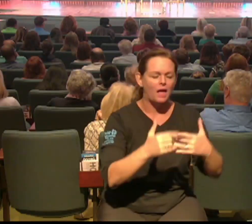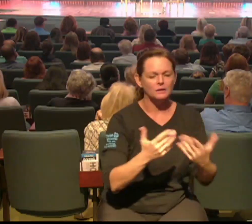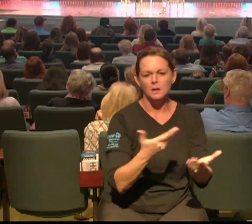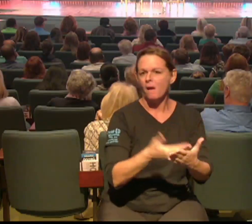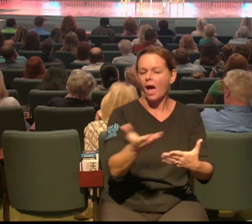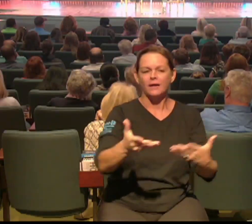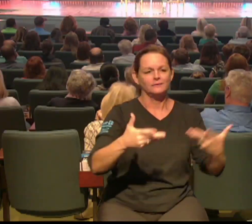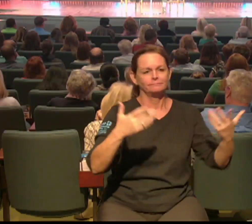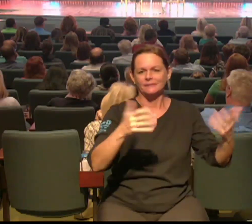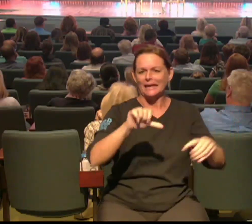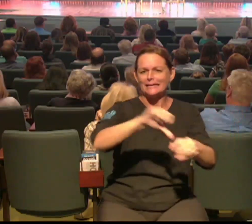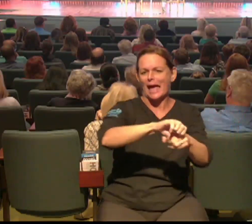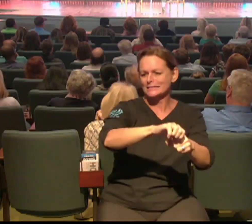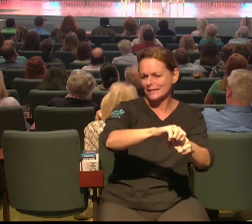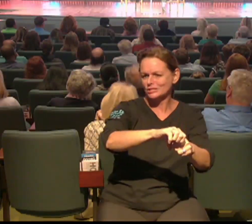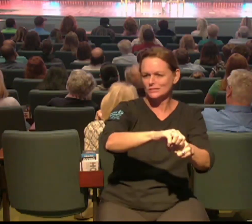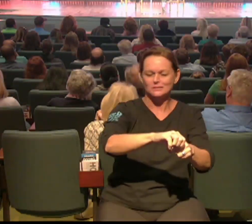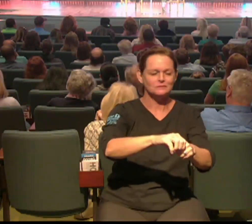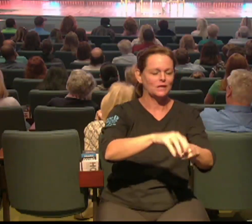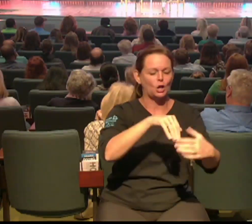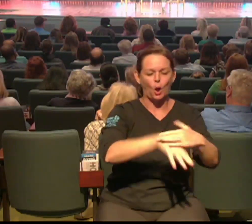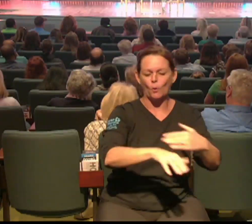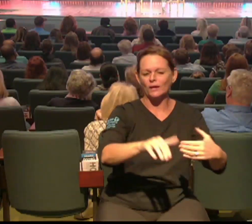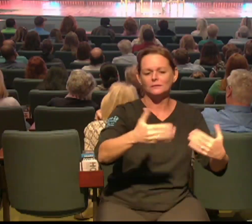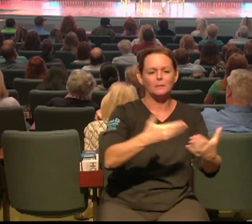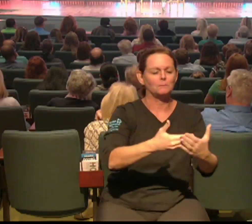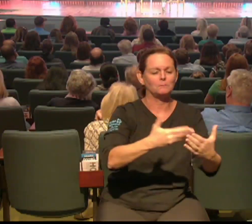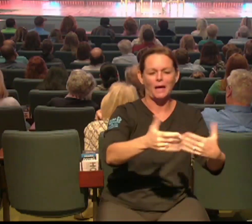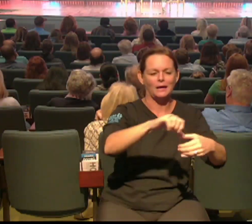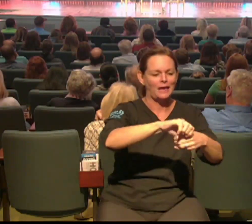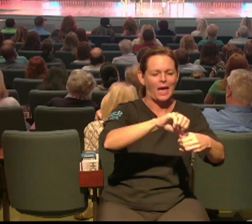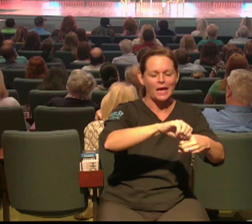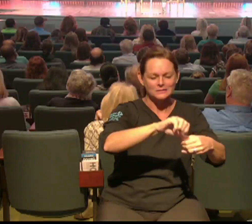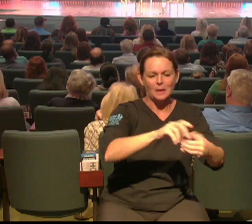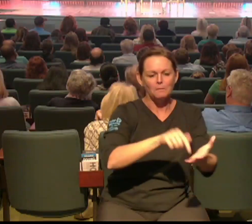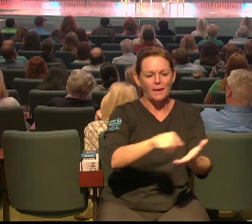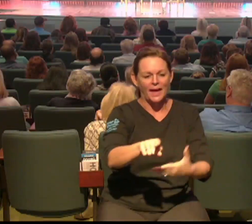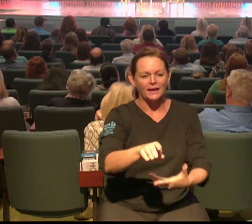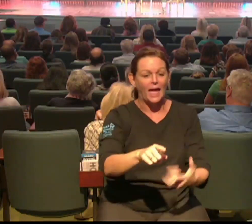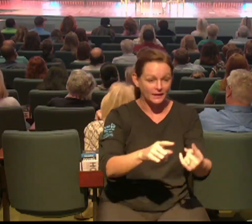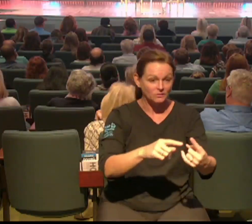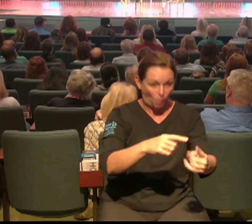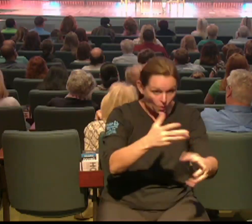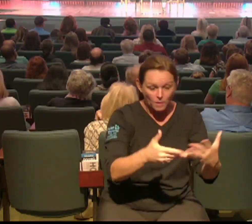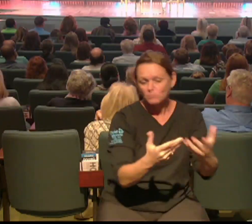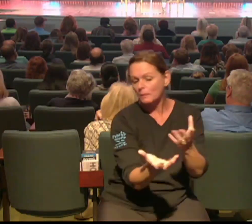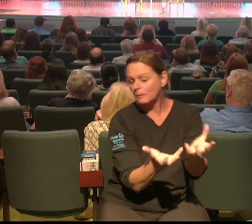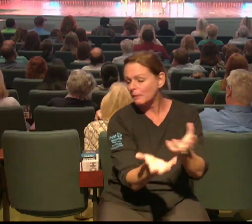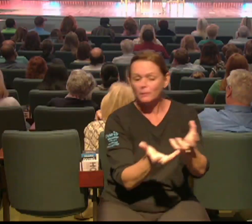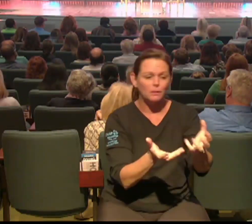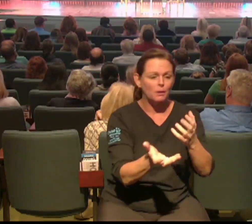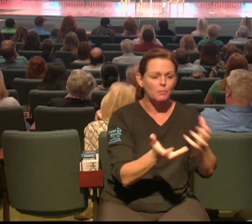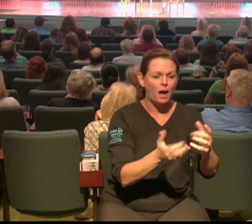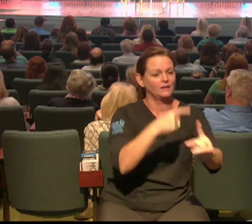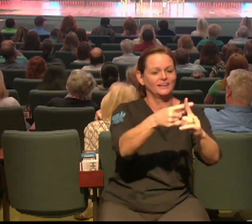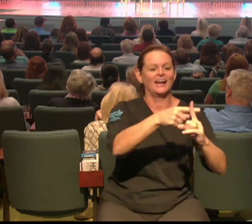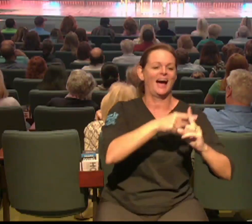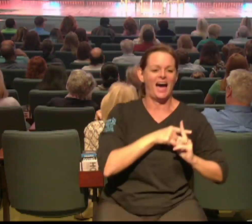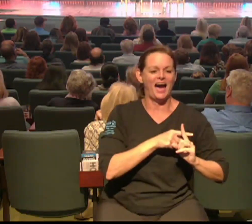someone to Christ they go to the food court and people are getting saved at the mall and that's why I go but it doesn't ever happen like that right but most of us that's